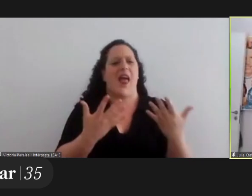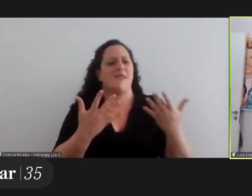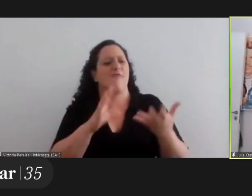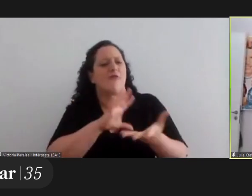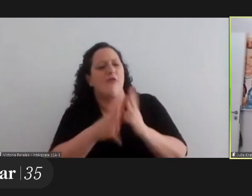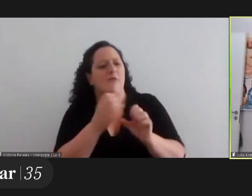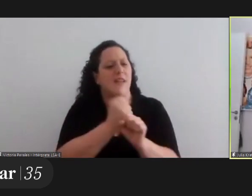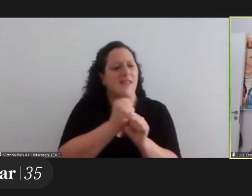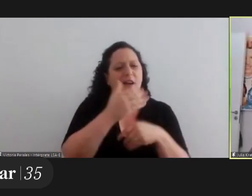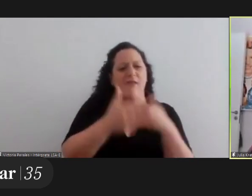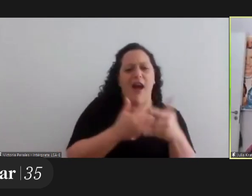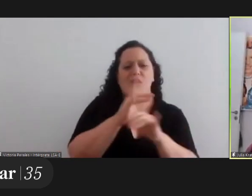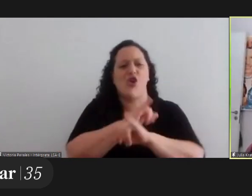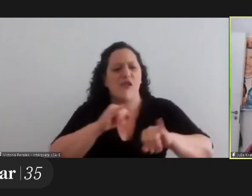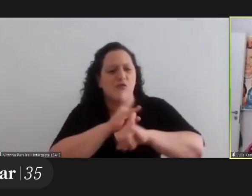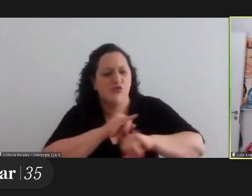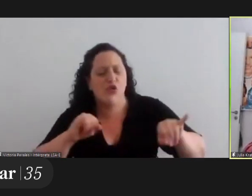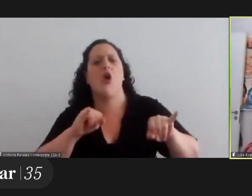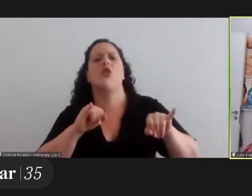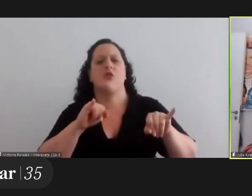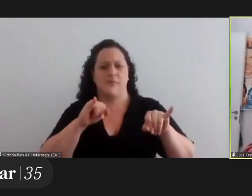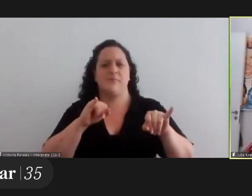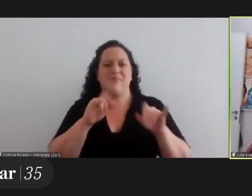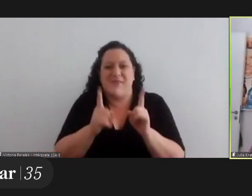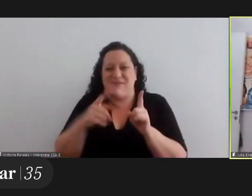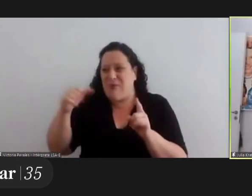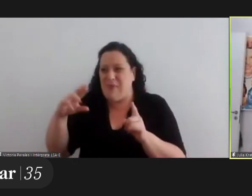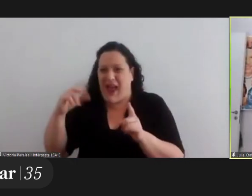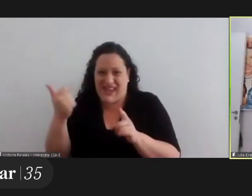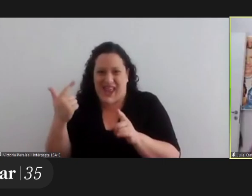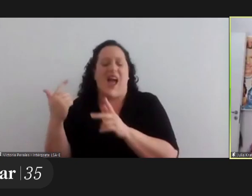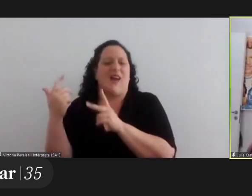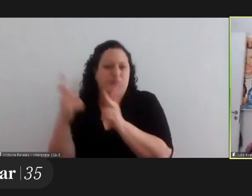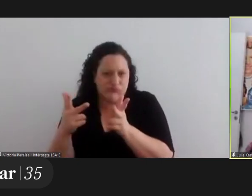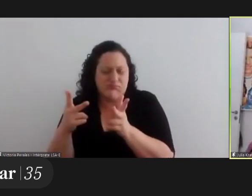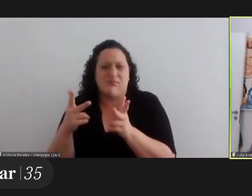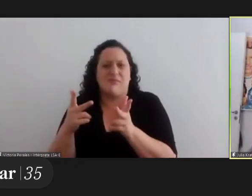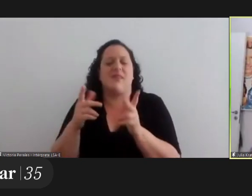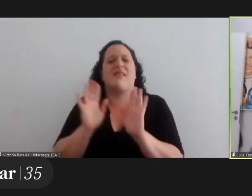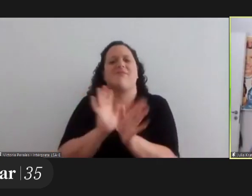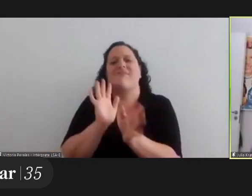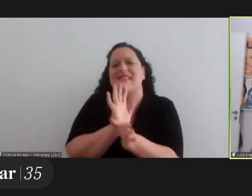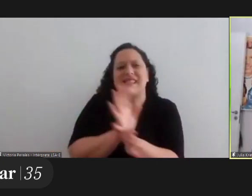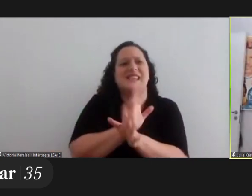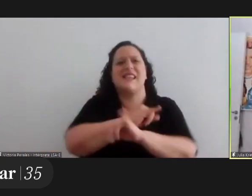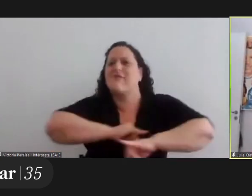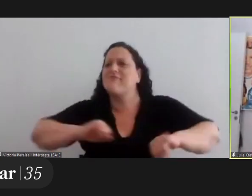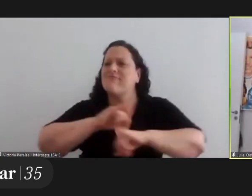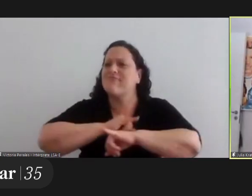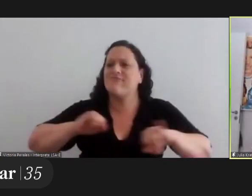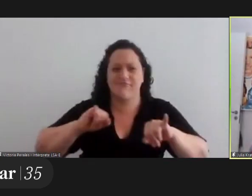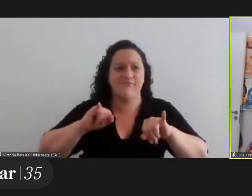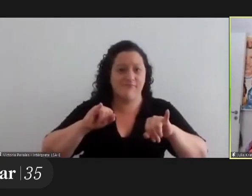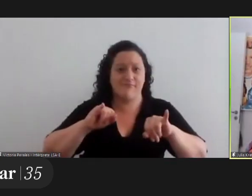material aspect of production and dissemination of maria was saying and the circulation of cinema but